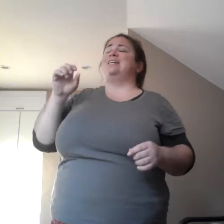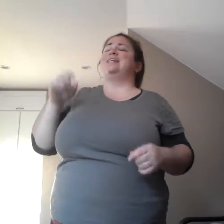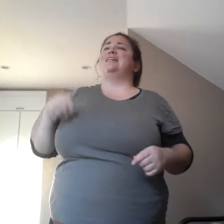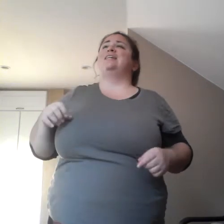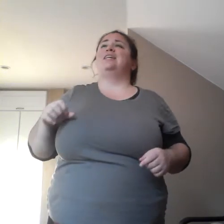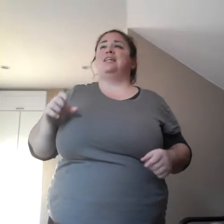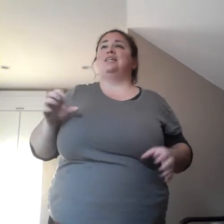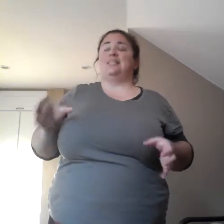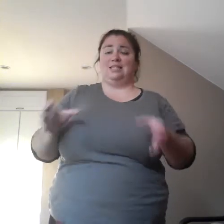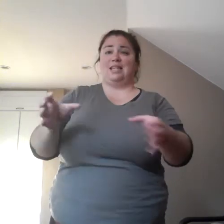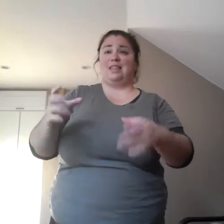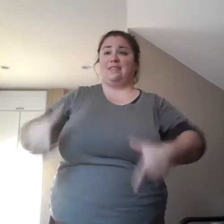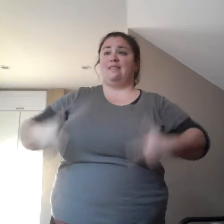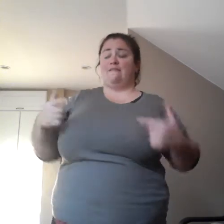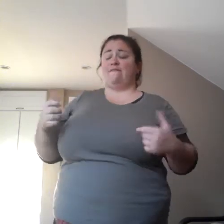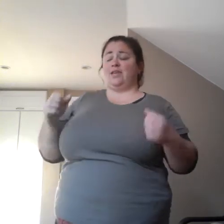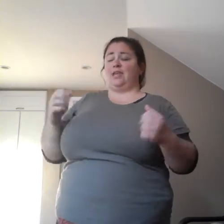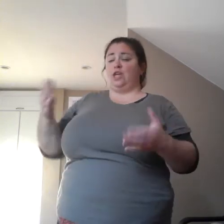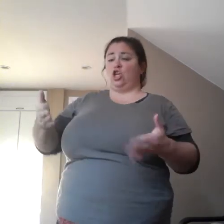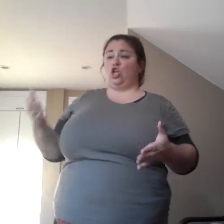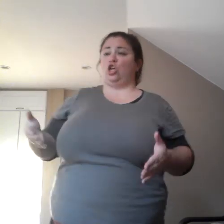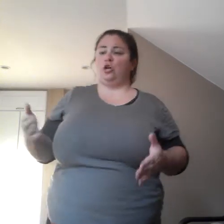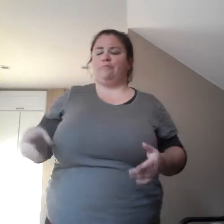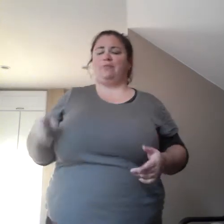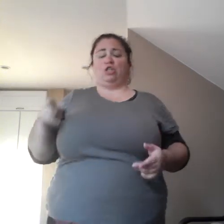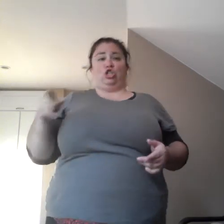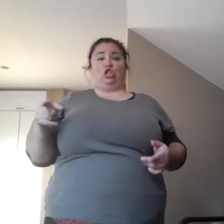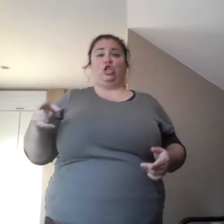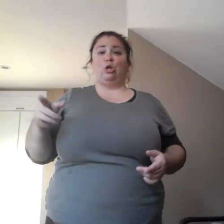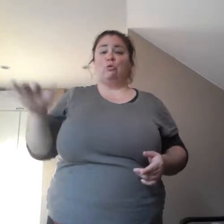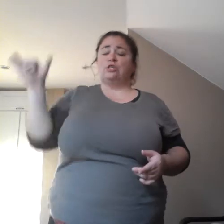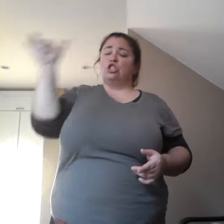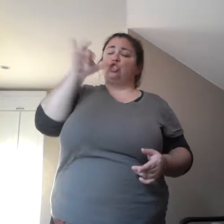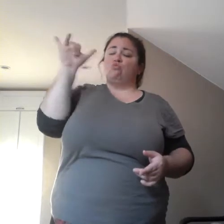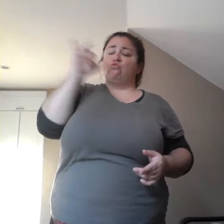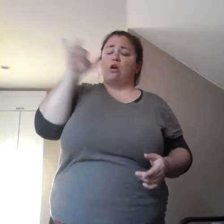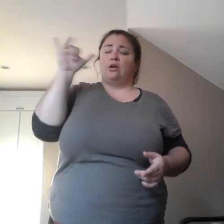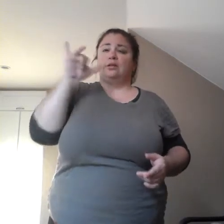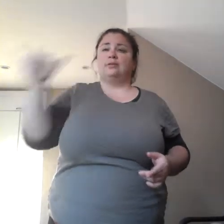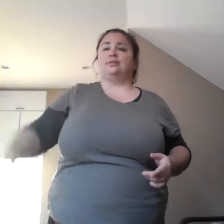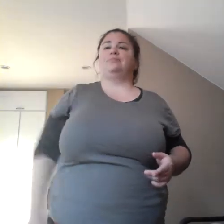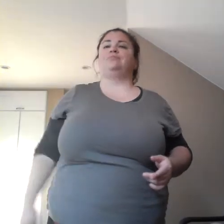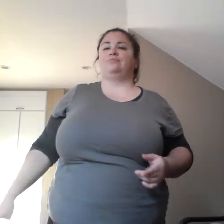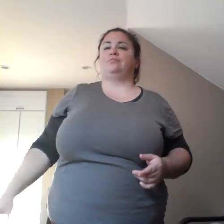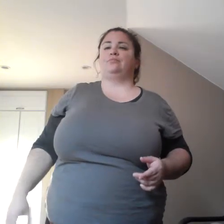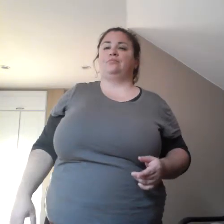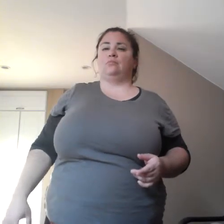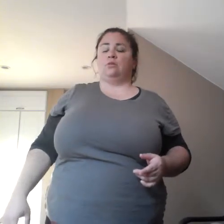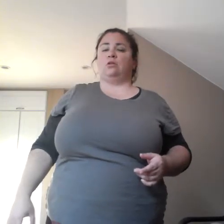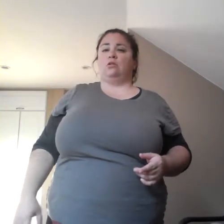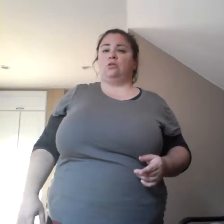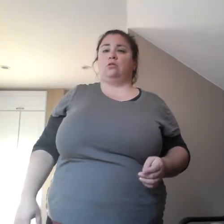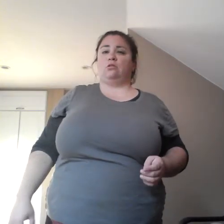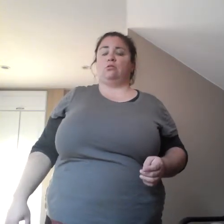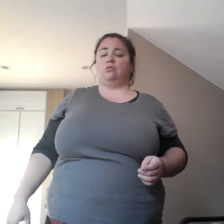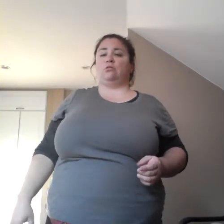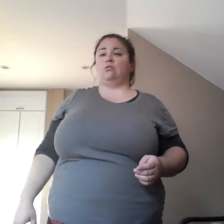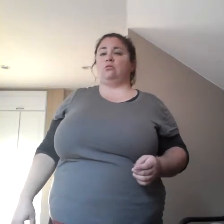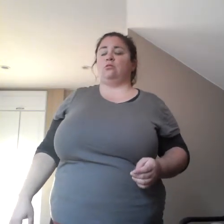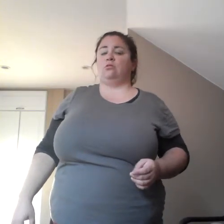home. Um, but that girl, she, she lived, she lived in the, she lived here for the rest of the